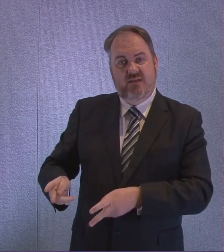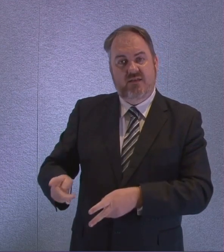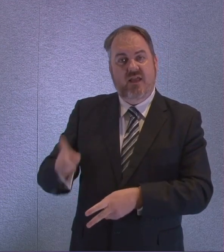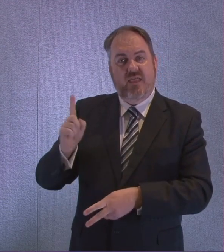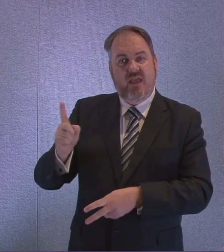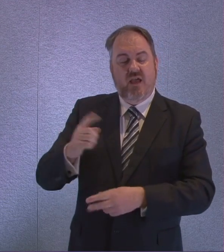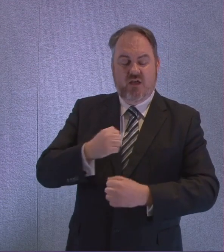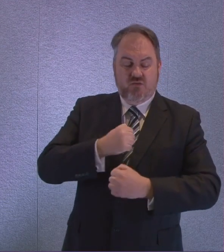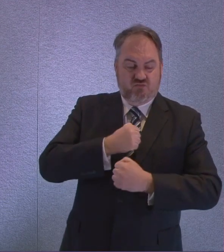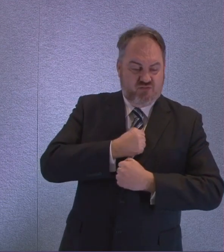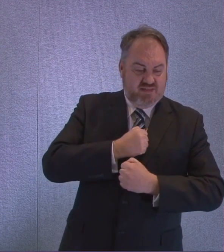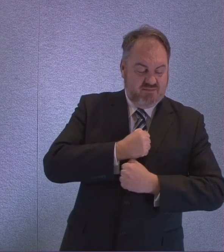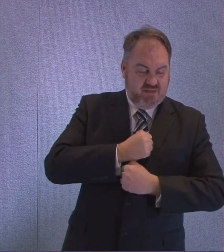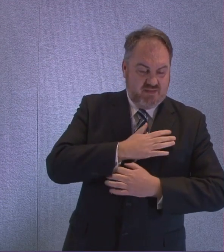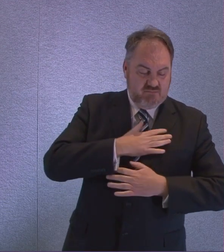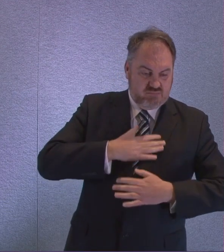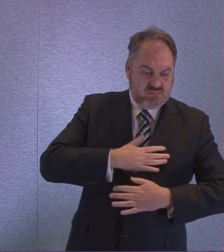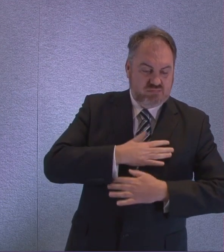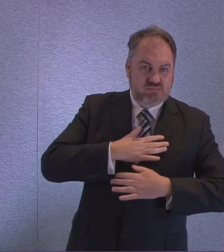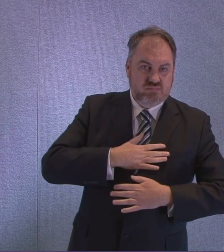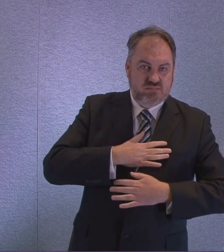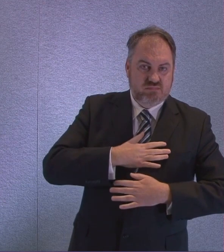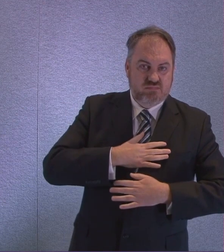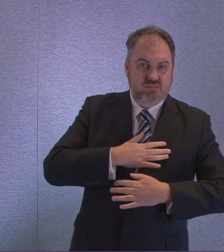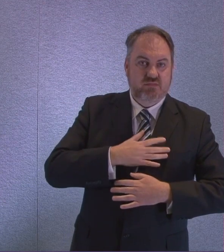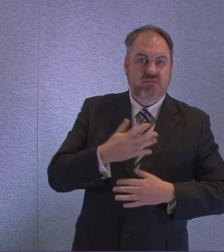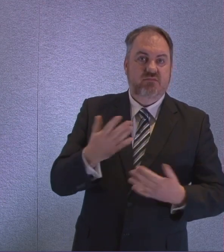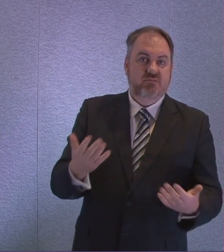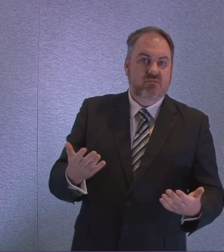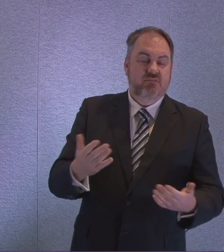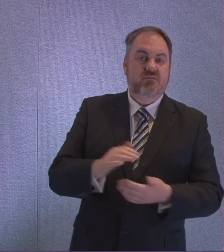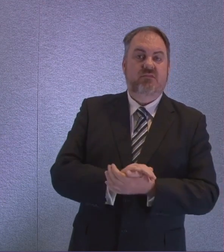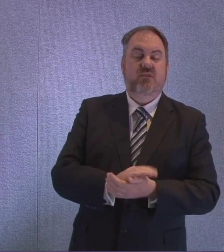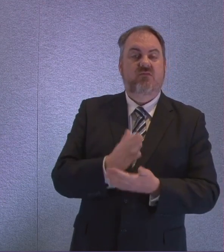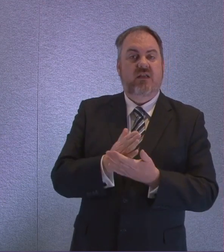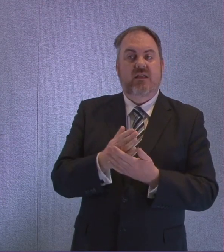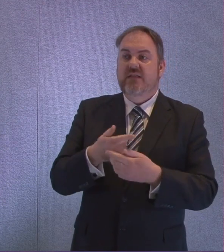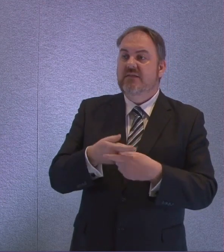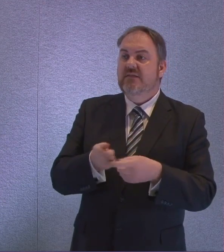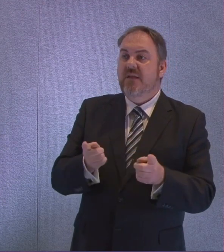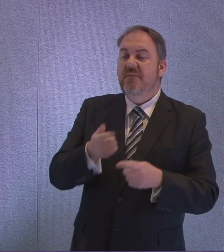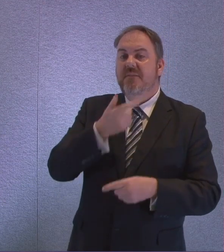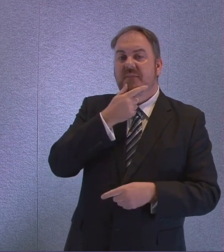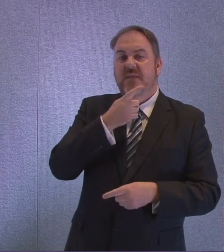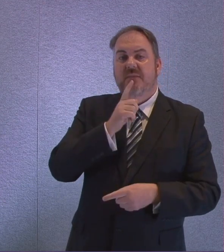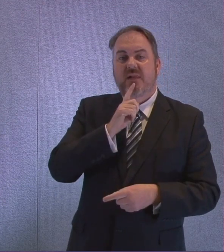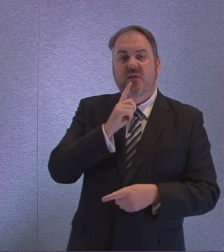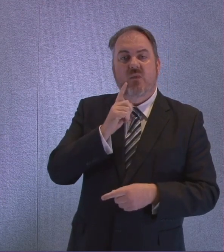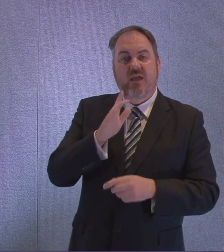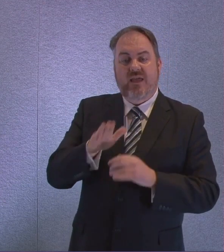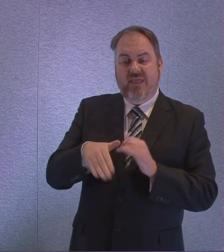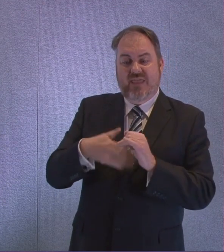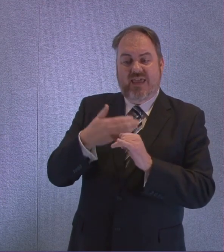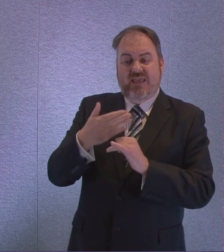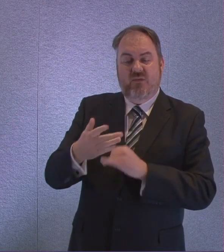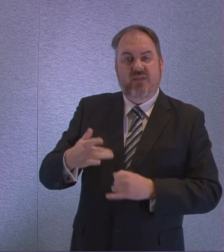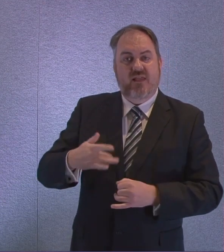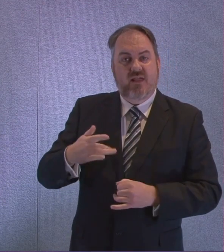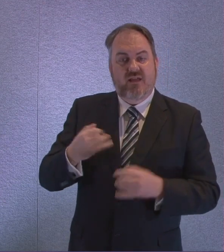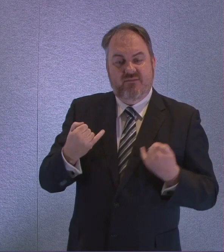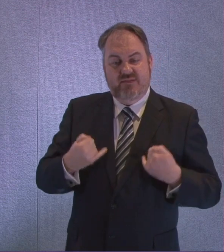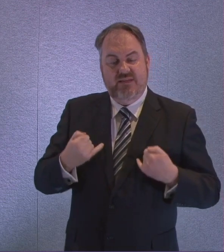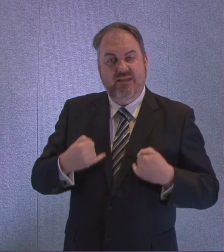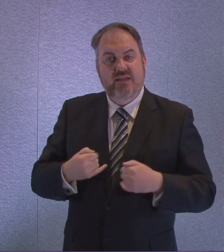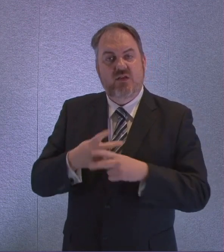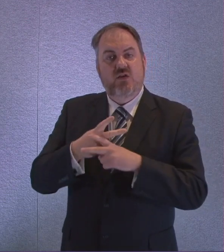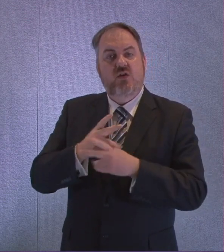alone. Would she also consider the case of people who are receiving end-of-life treatment in our hospices or